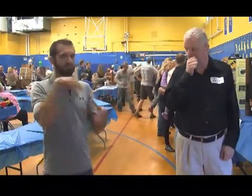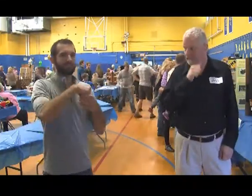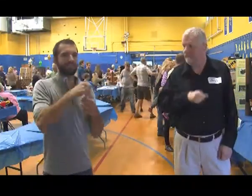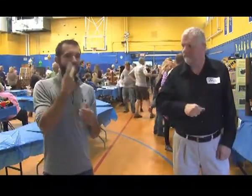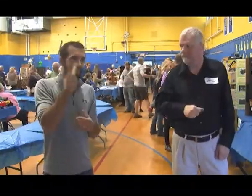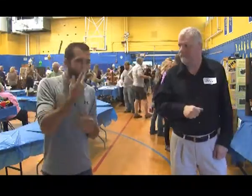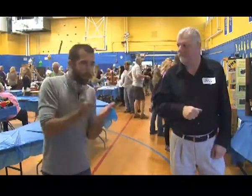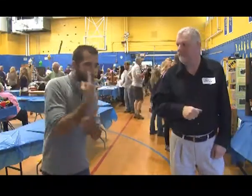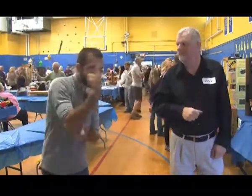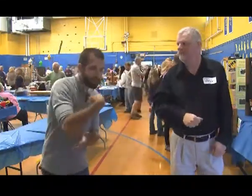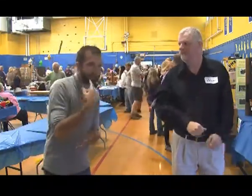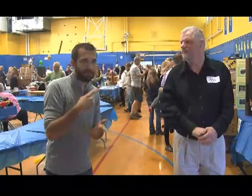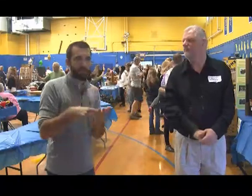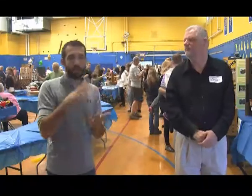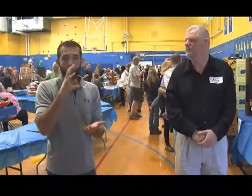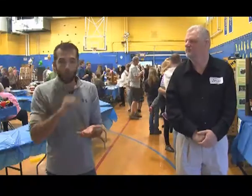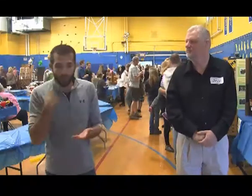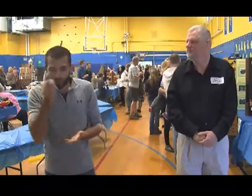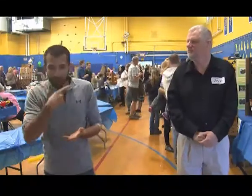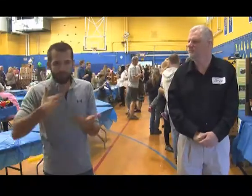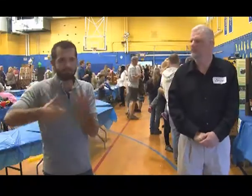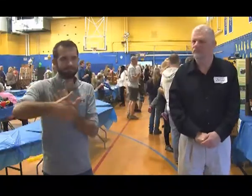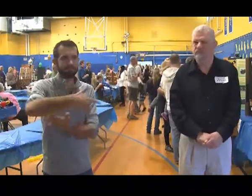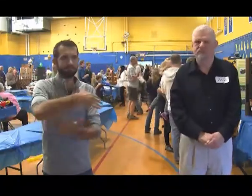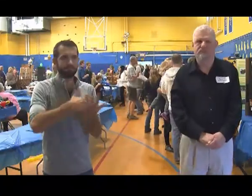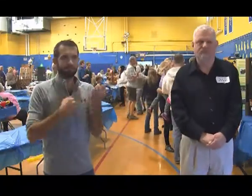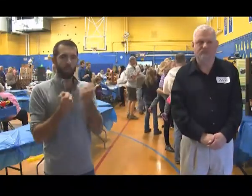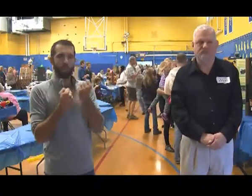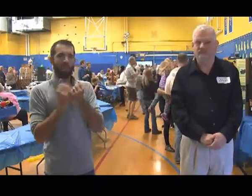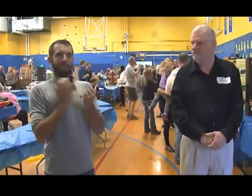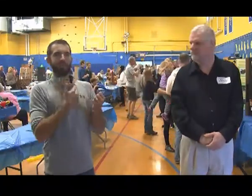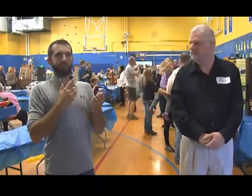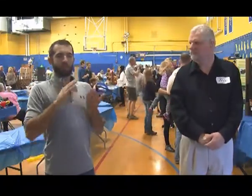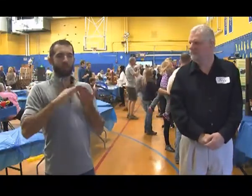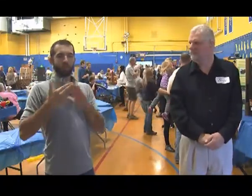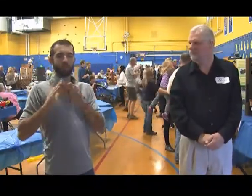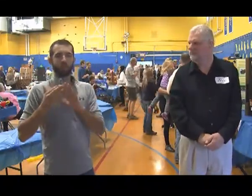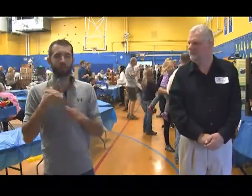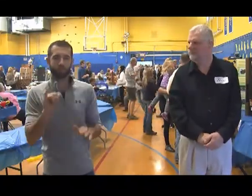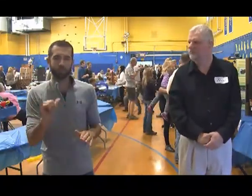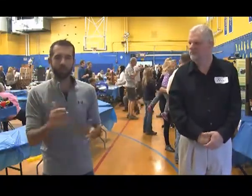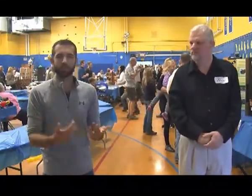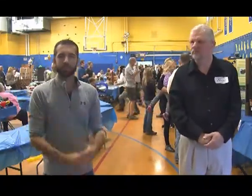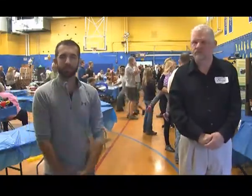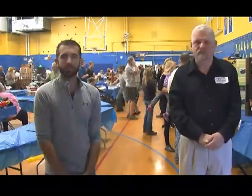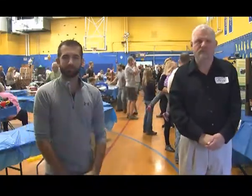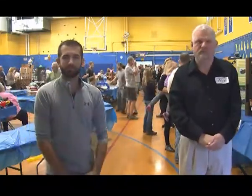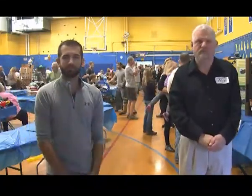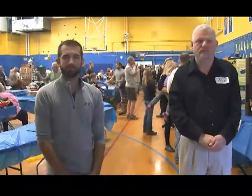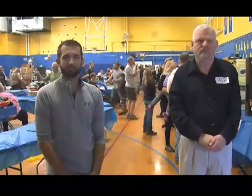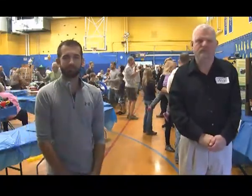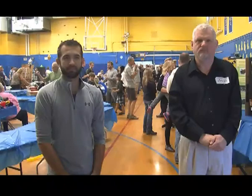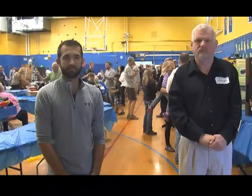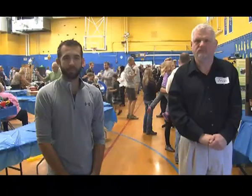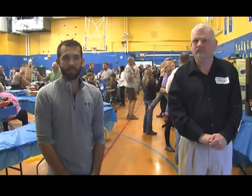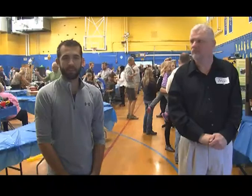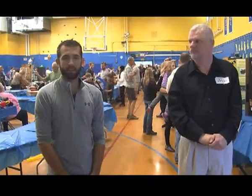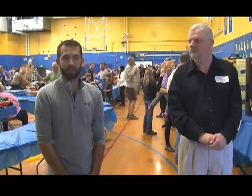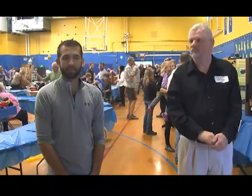wonderful event to get the entire community involved, old faces and new alike. And it's a great way to be